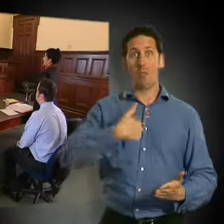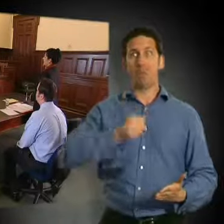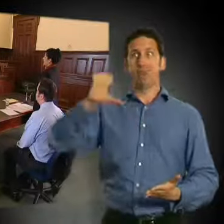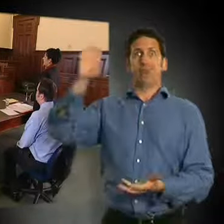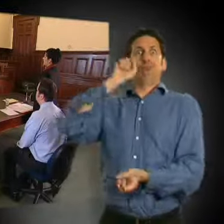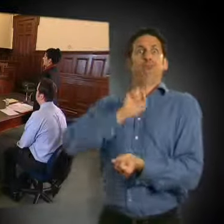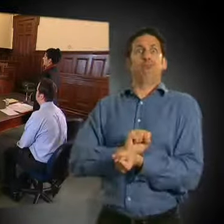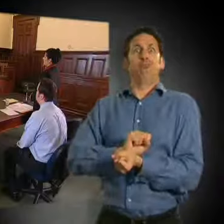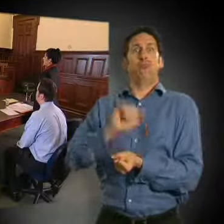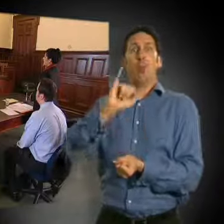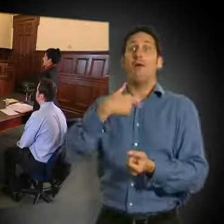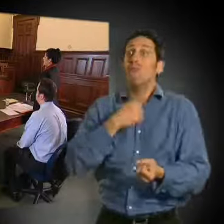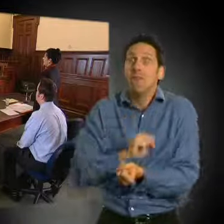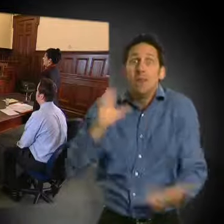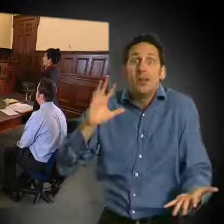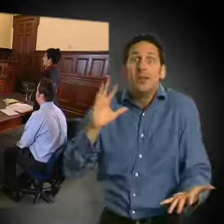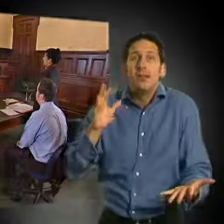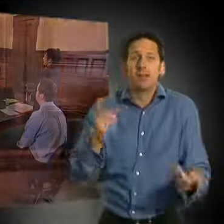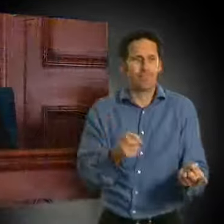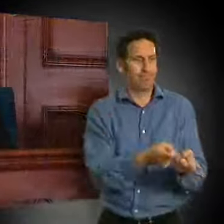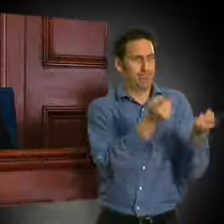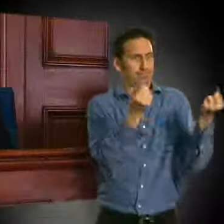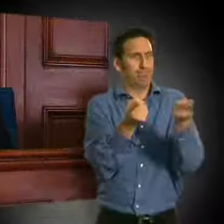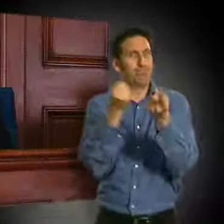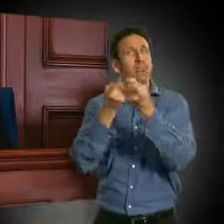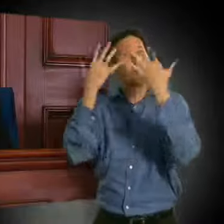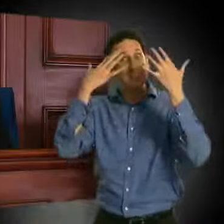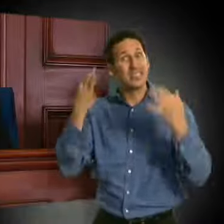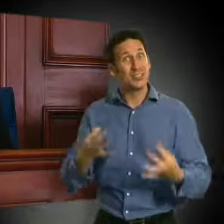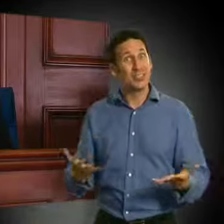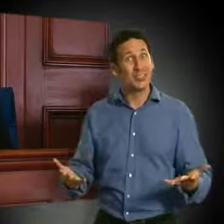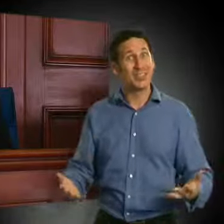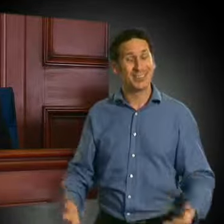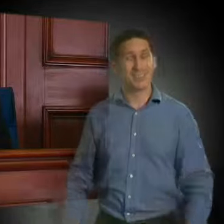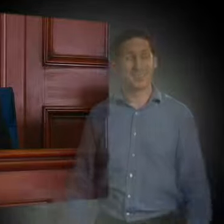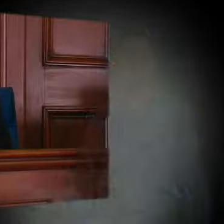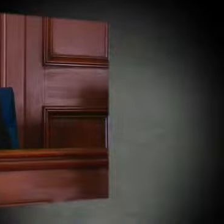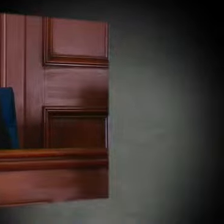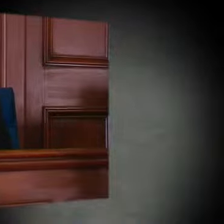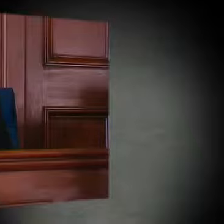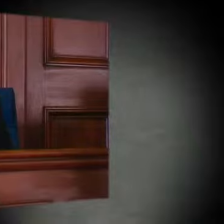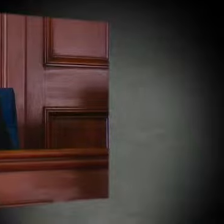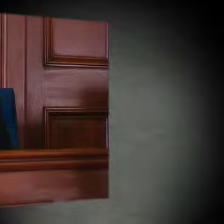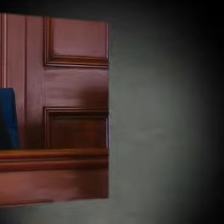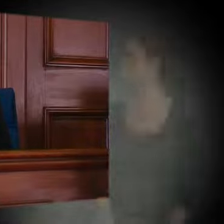punishment, and what the punishment should be, or if you don't receive any punishment.